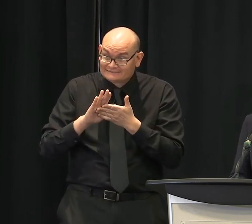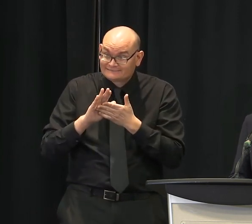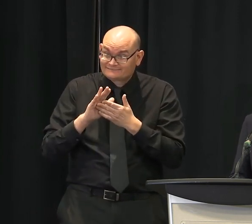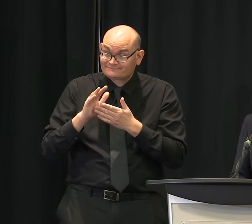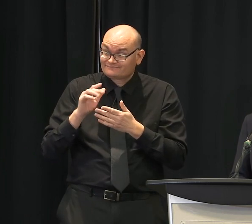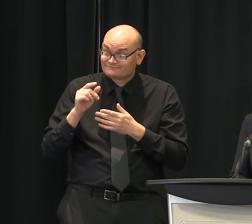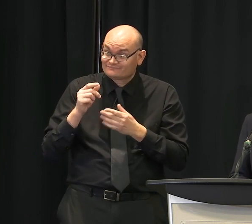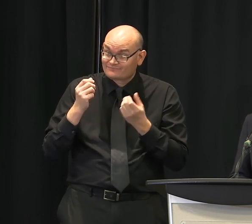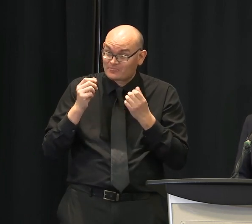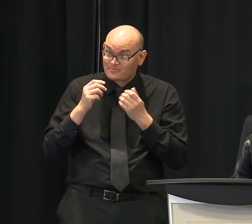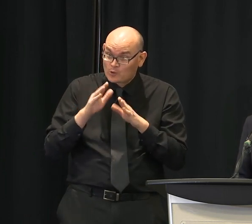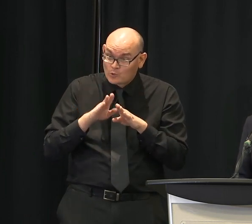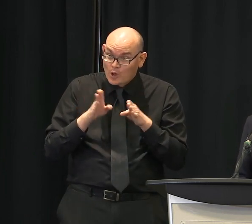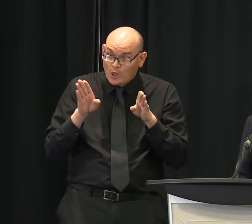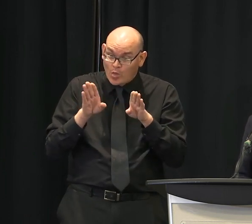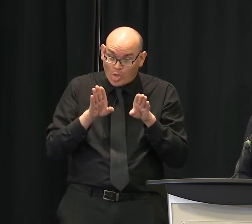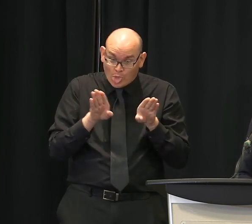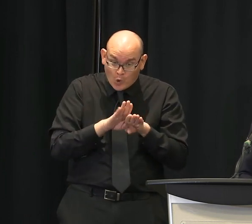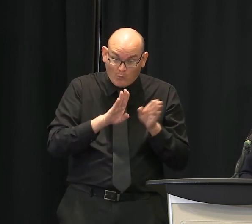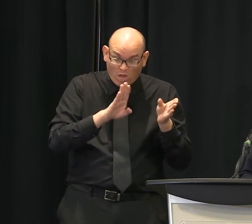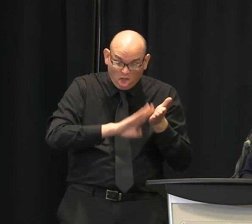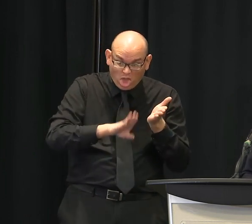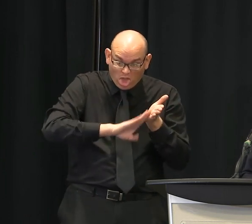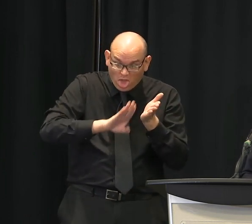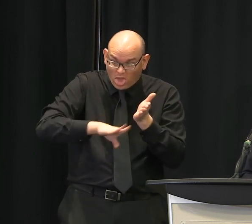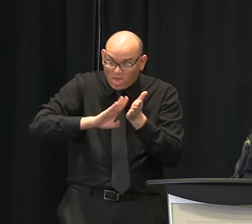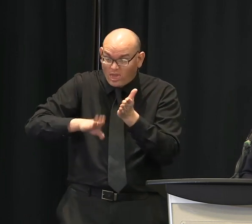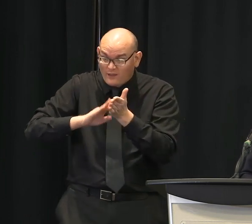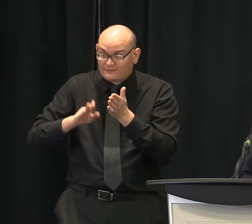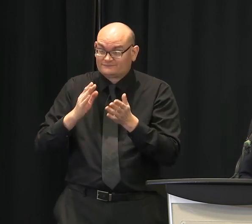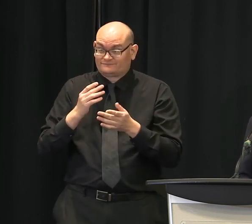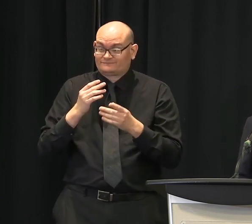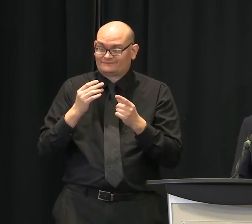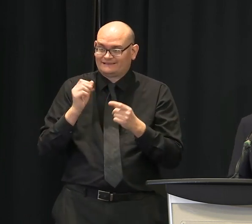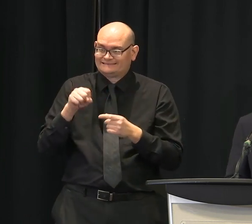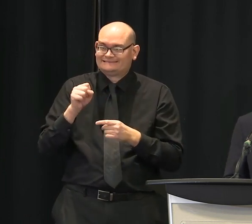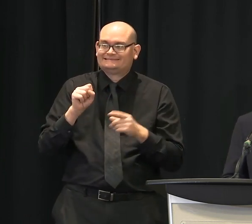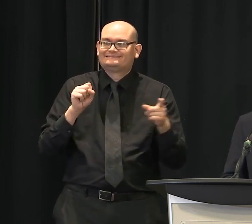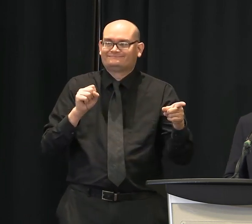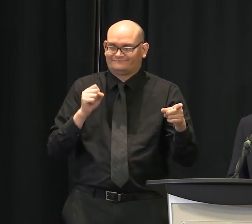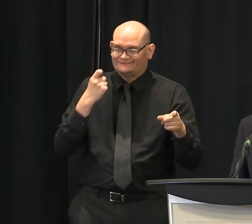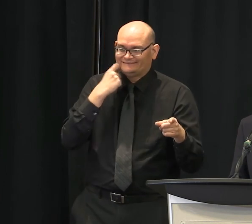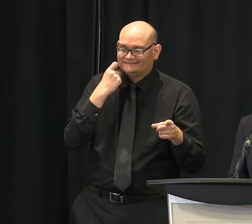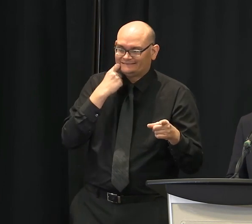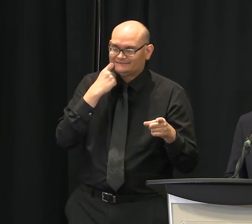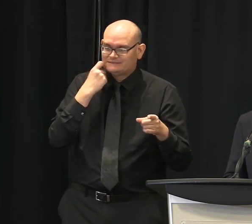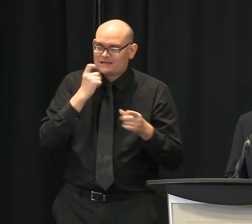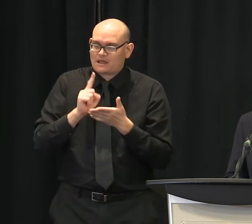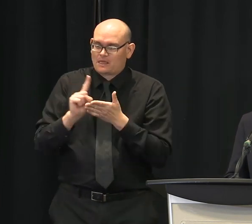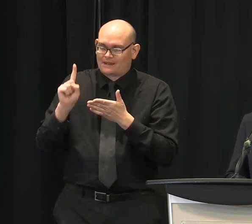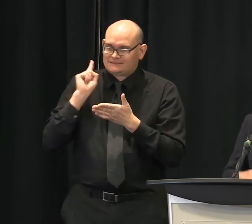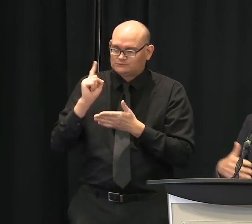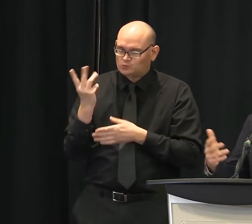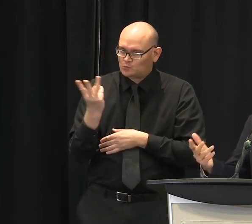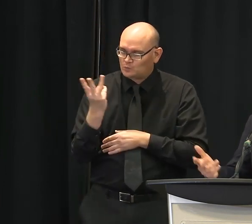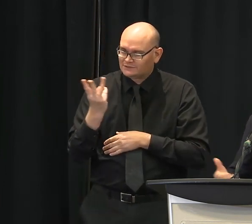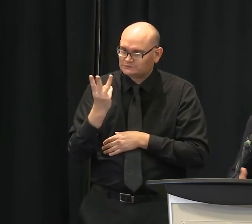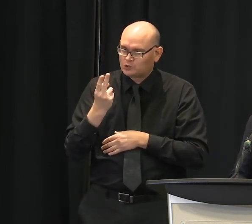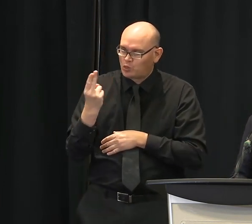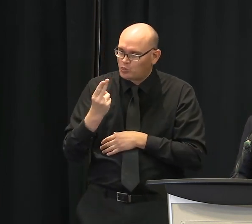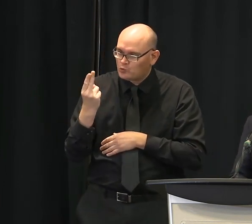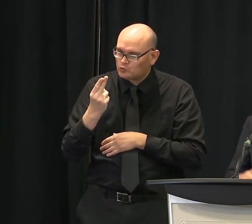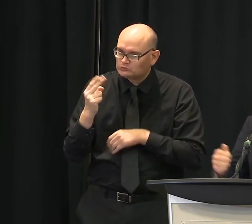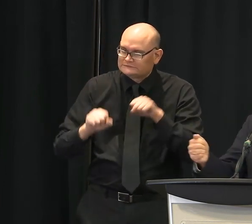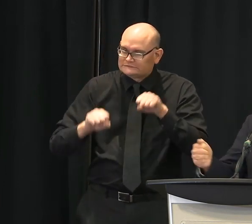retailer open on Main Street on Wednesday or Thursday. That's news in itself. And they had made arrangements